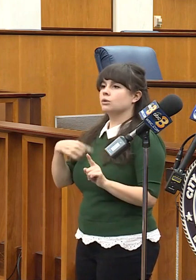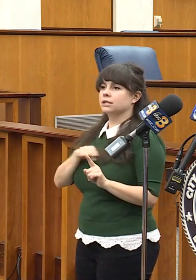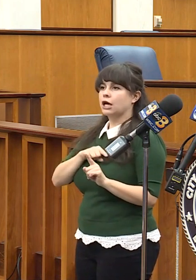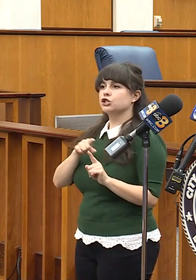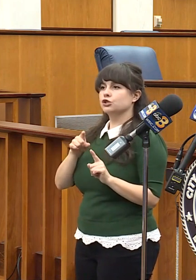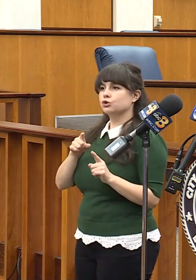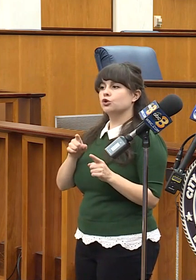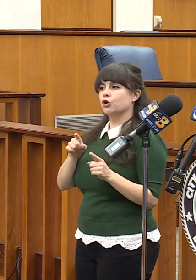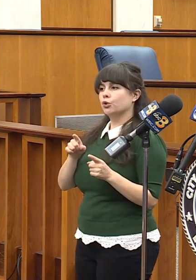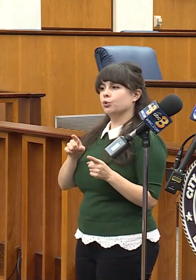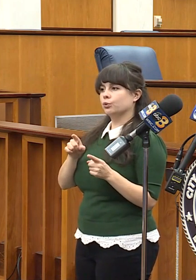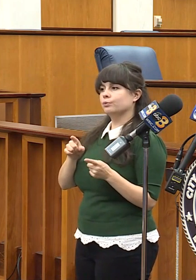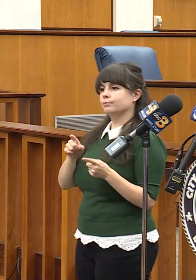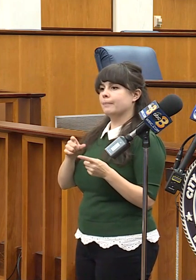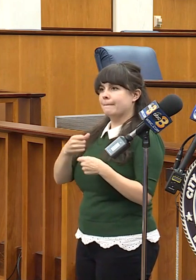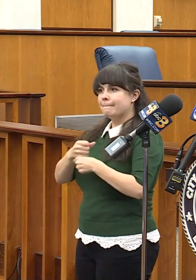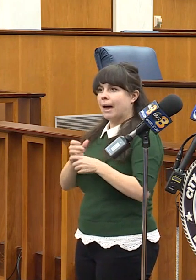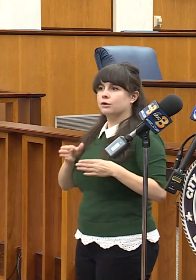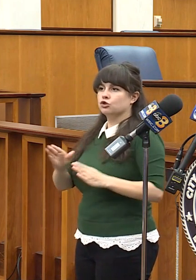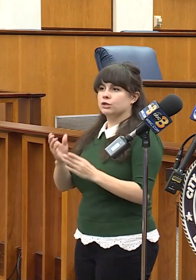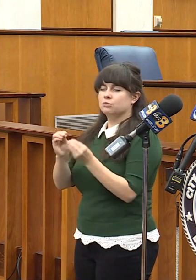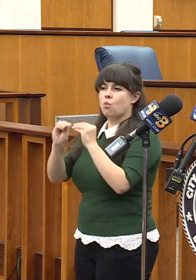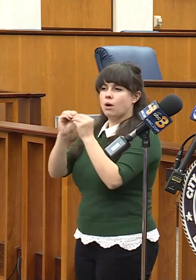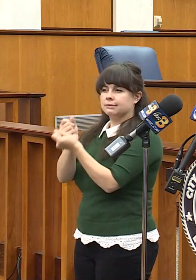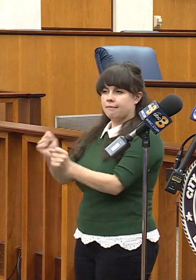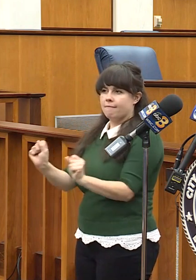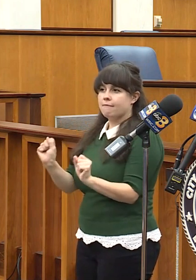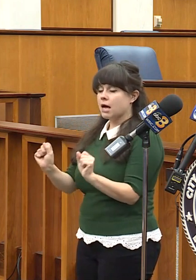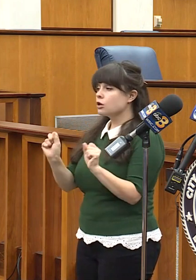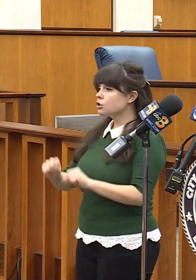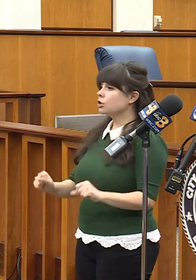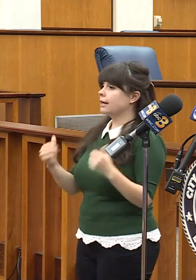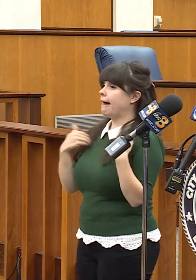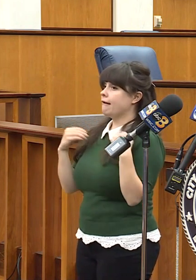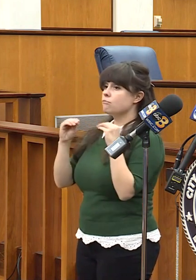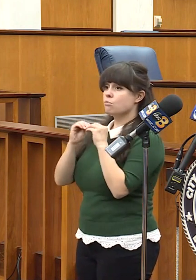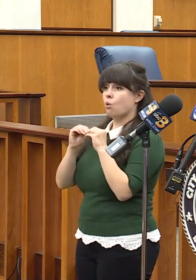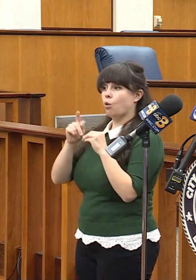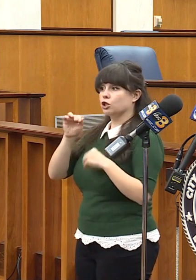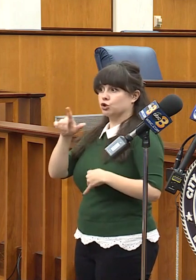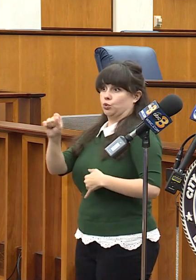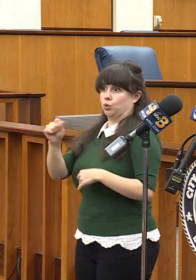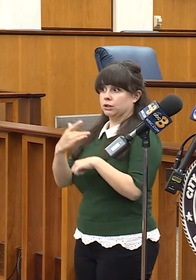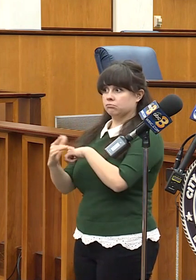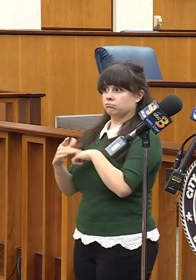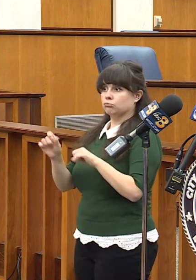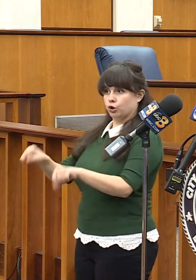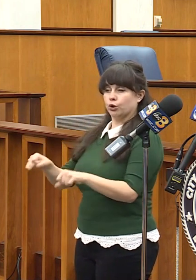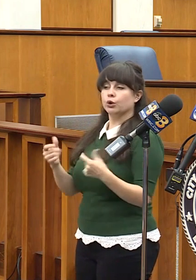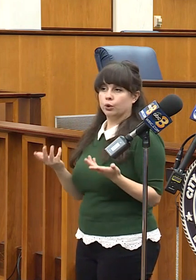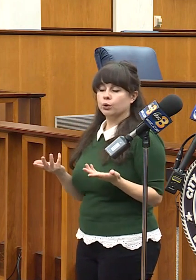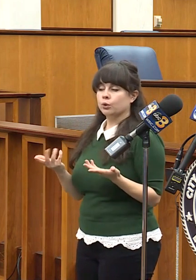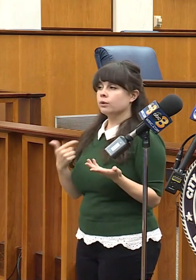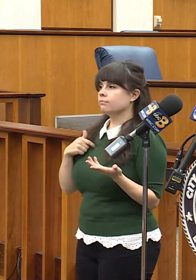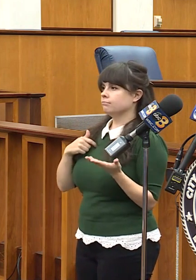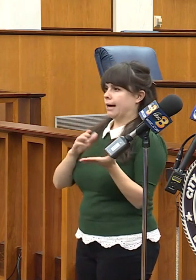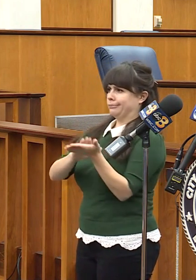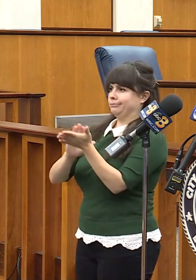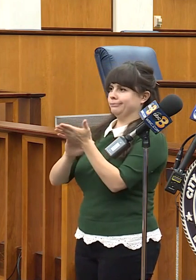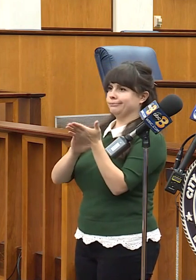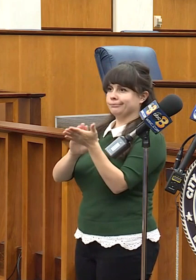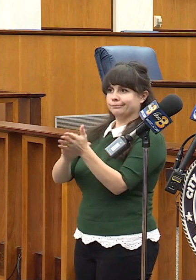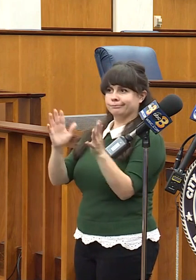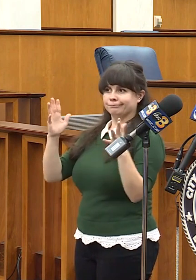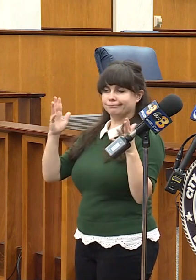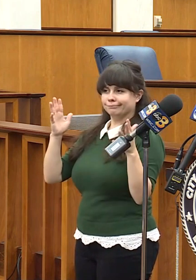the street. There could be more tools. I applaud the General